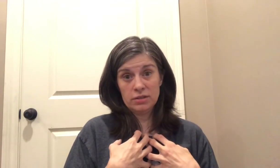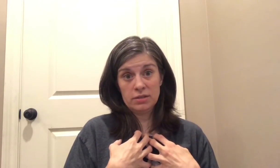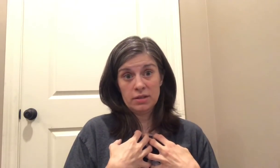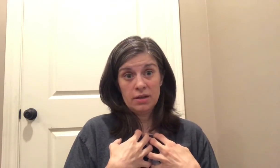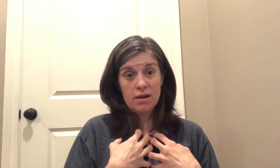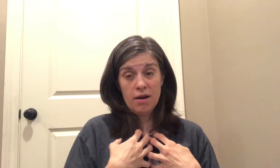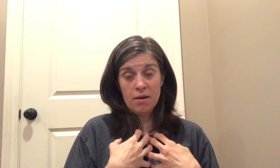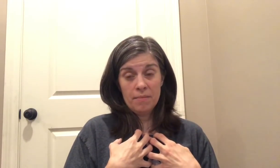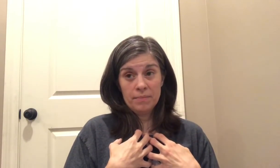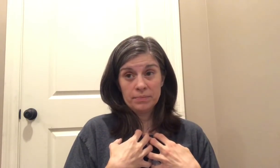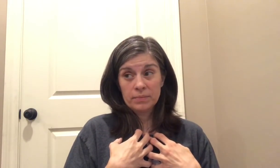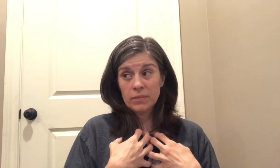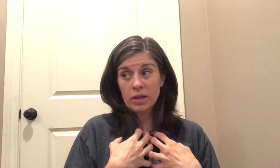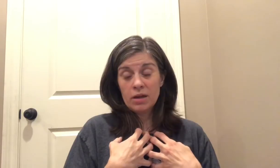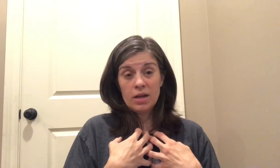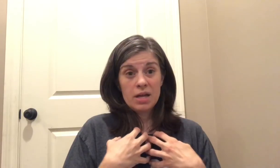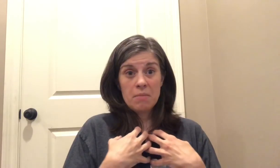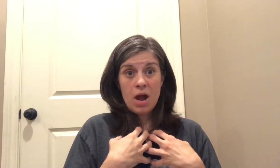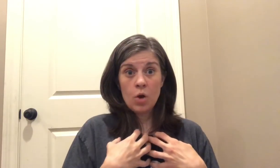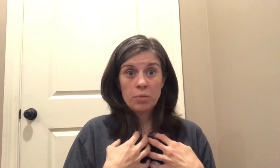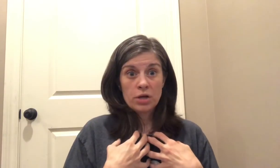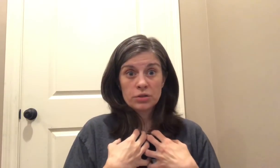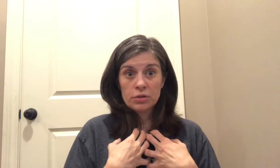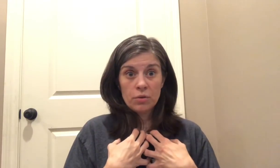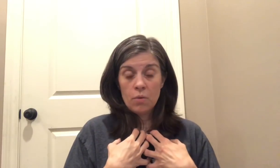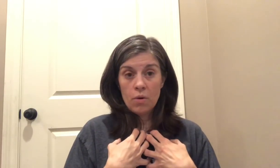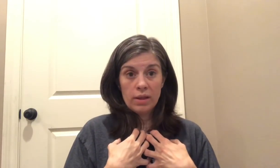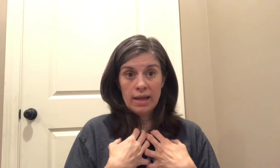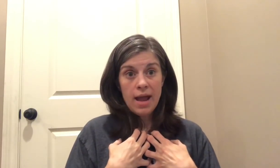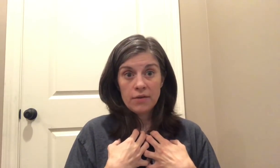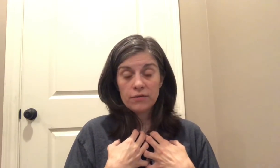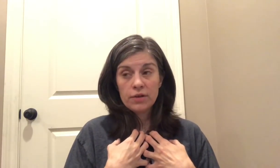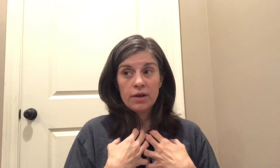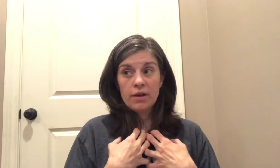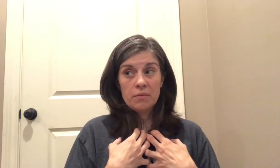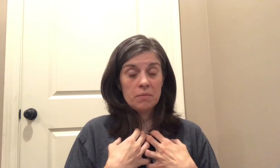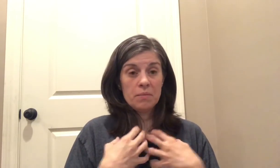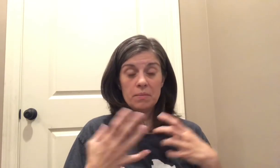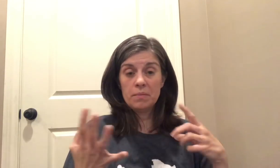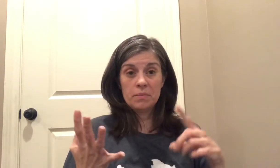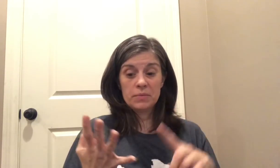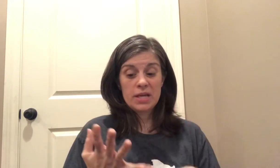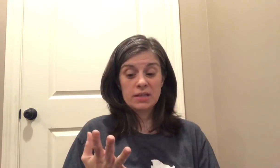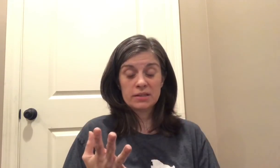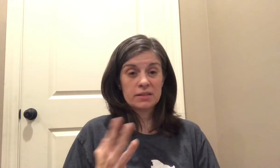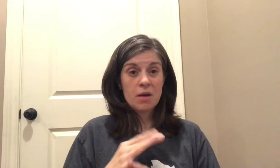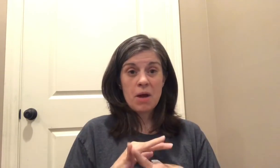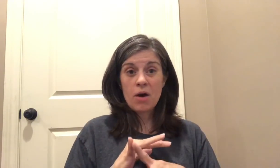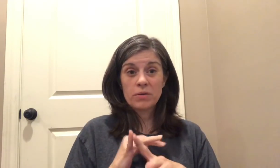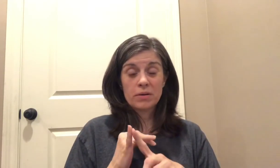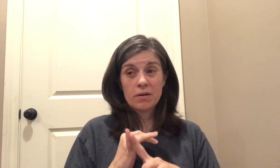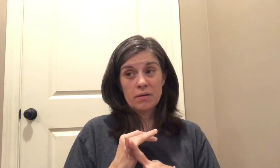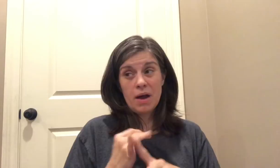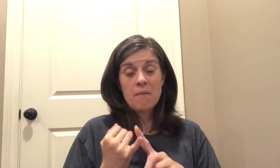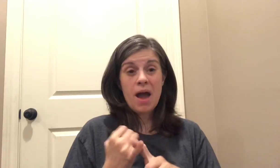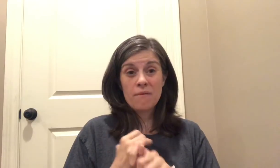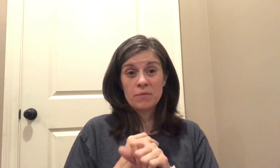um in my own personal life things about I have